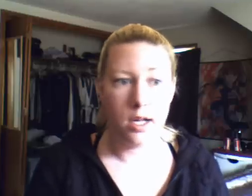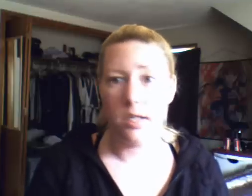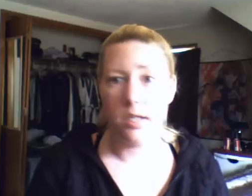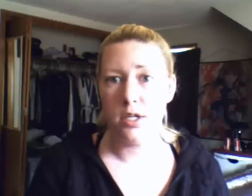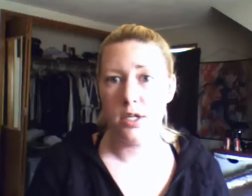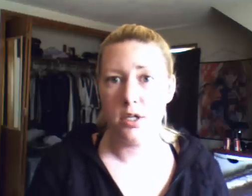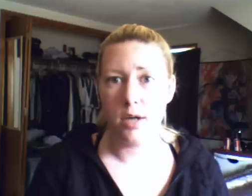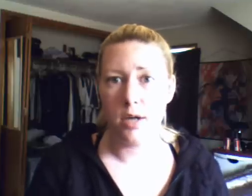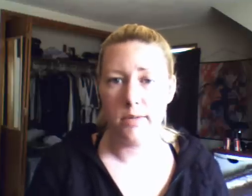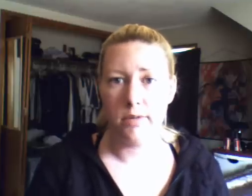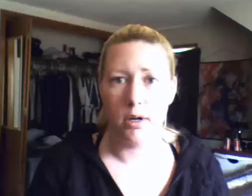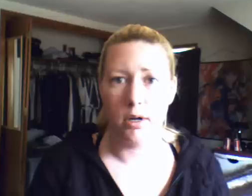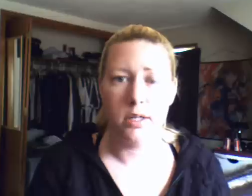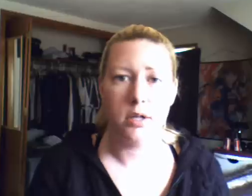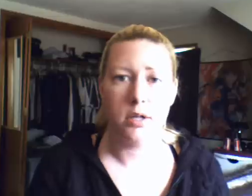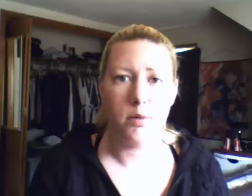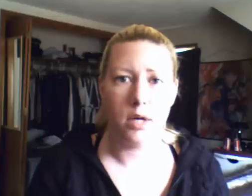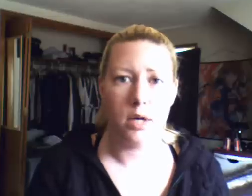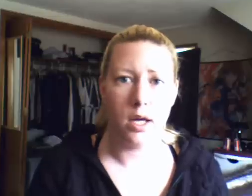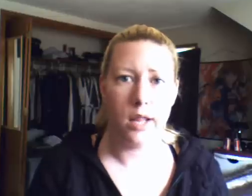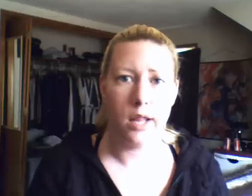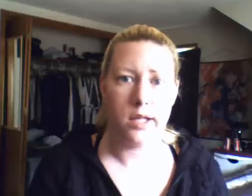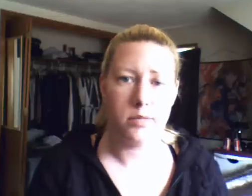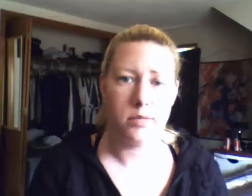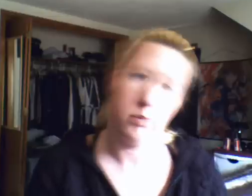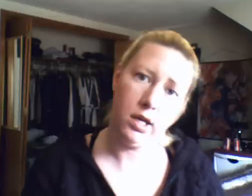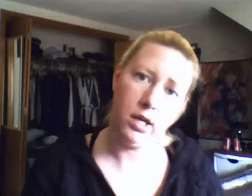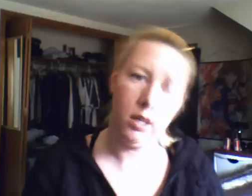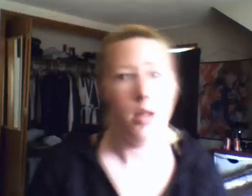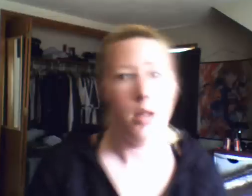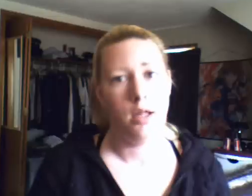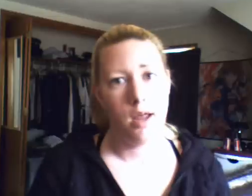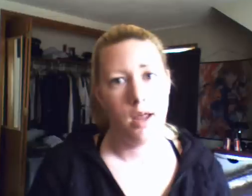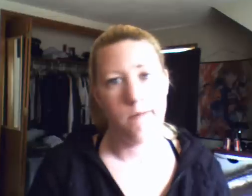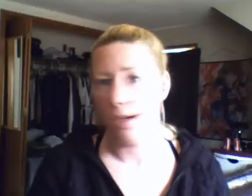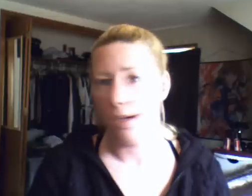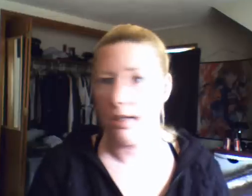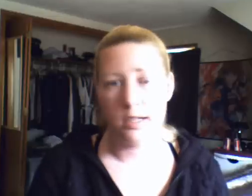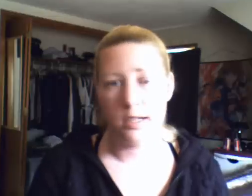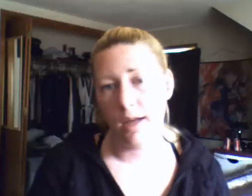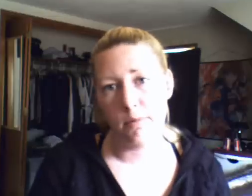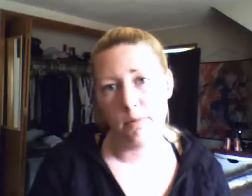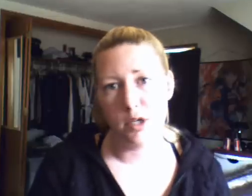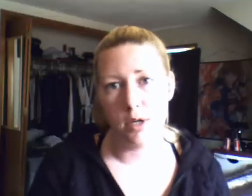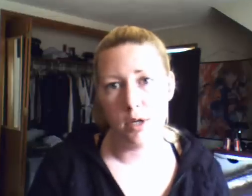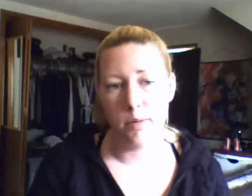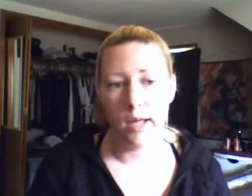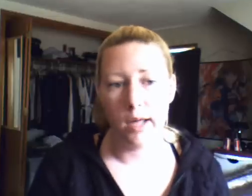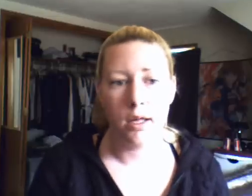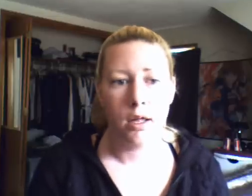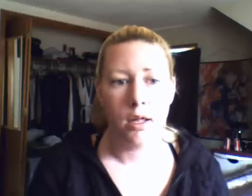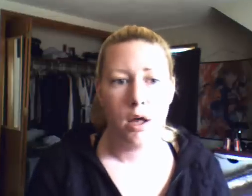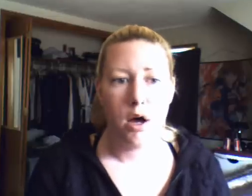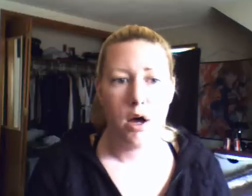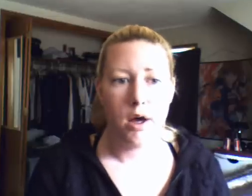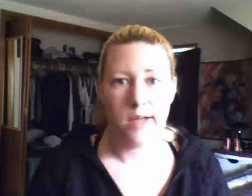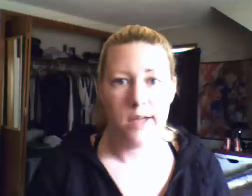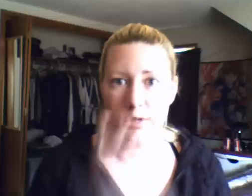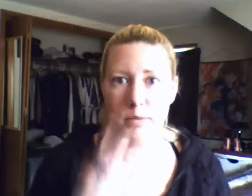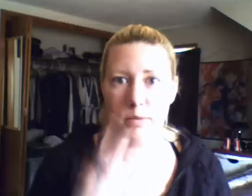and I didn't change jobs after all I started working again last week and finally didn't have a major impact as for